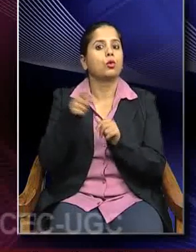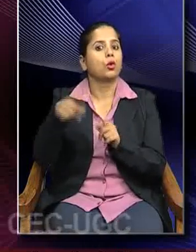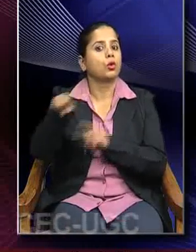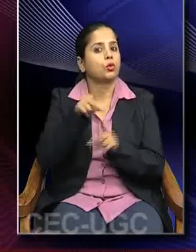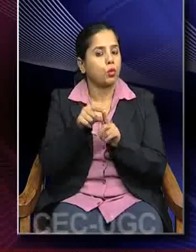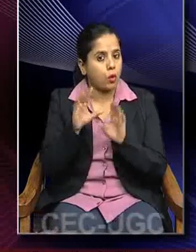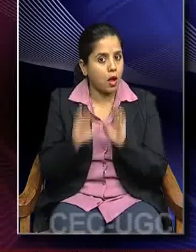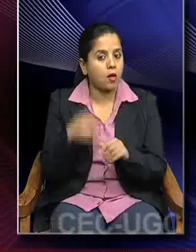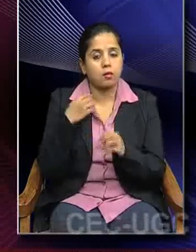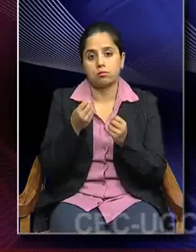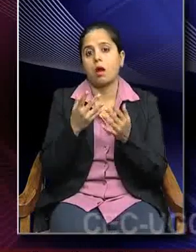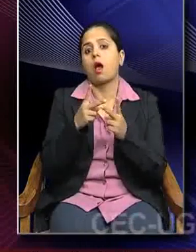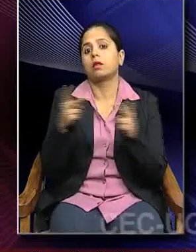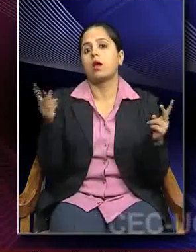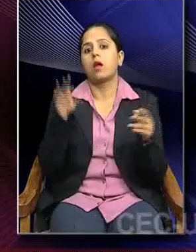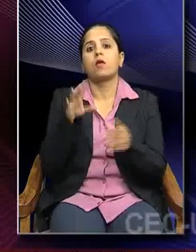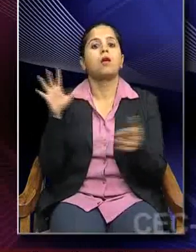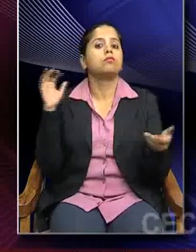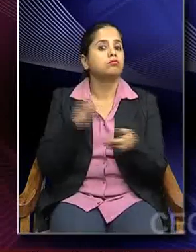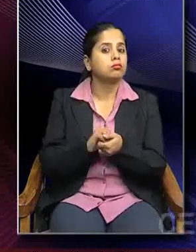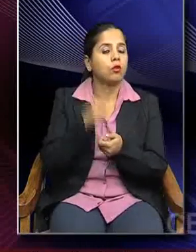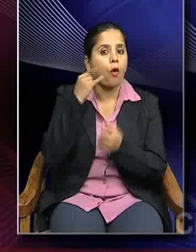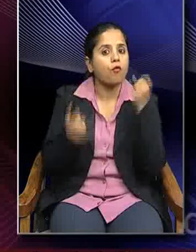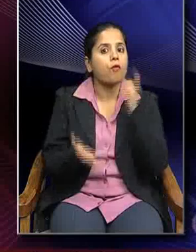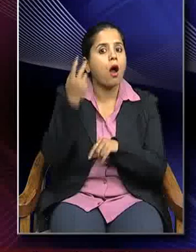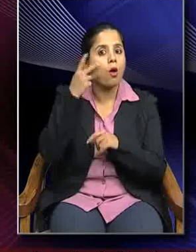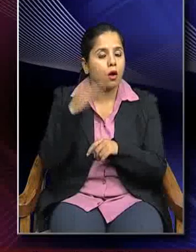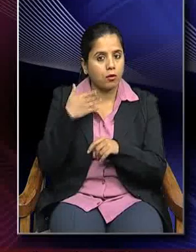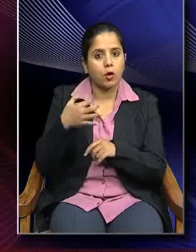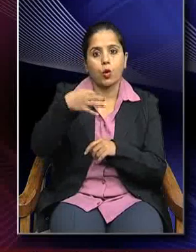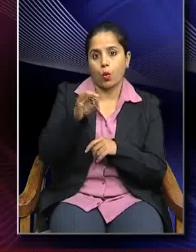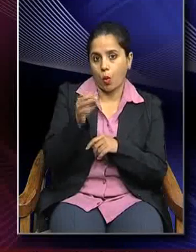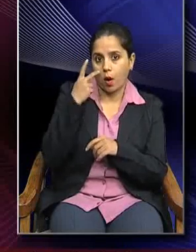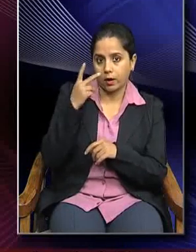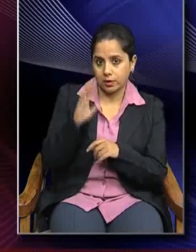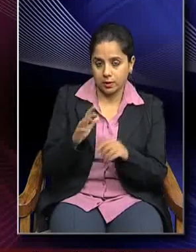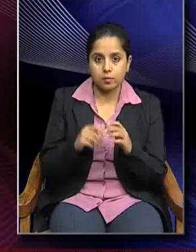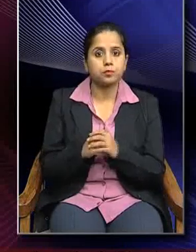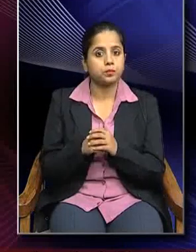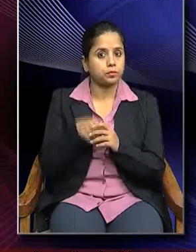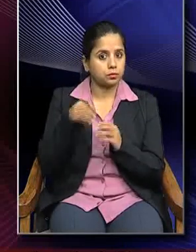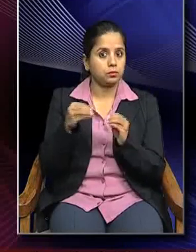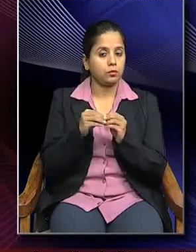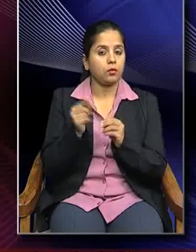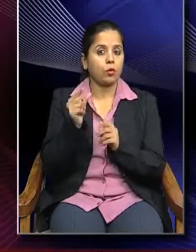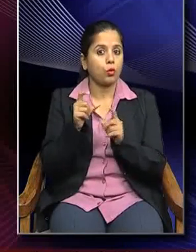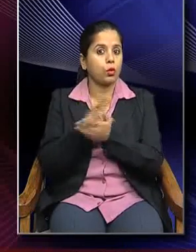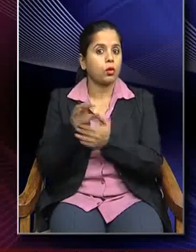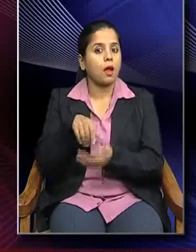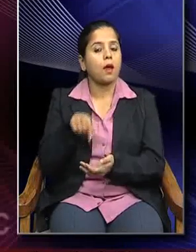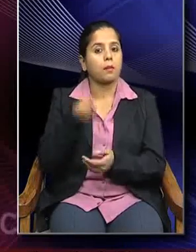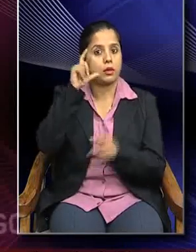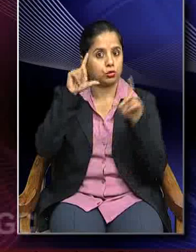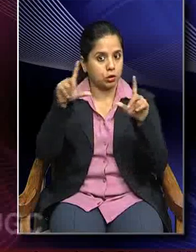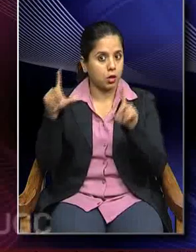several other associated findings, we have coins bearing Buddha's image. So,